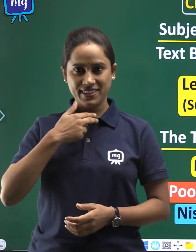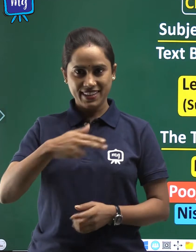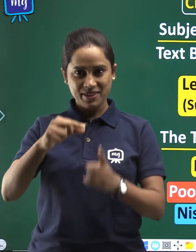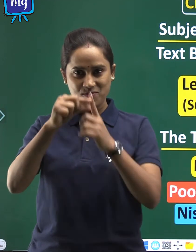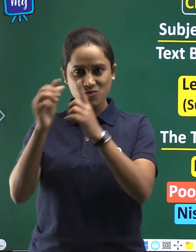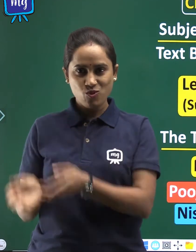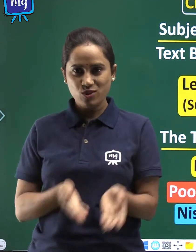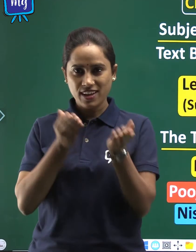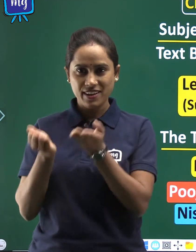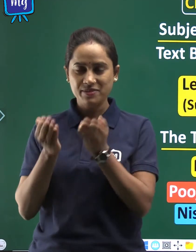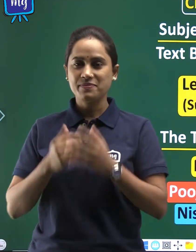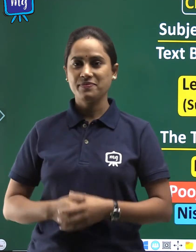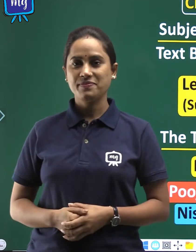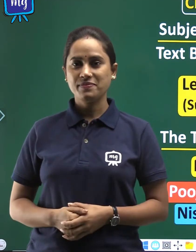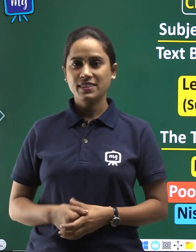Pariva.